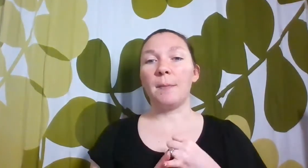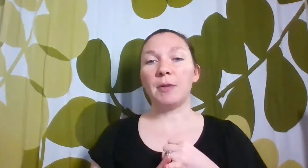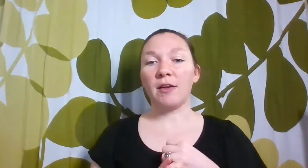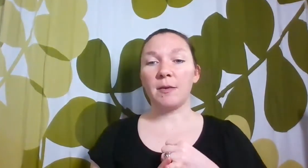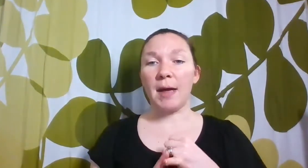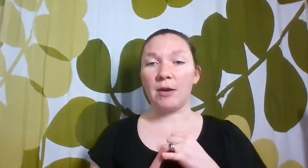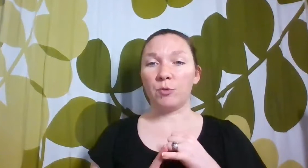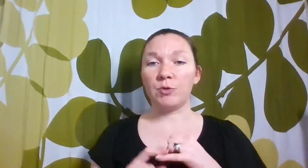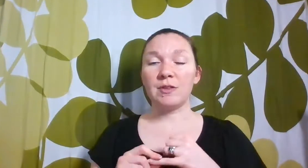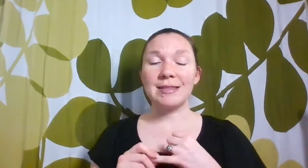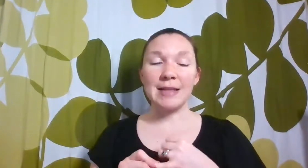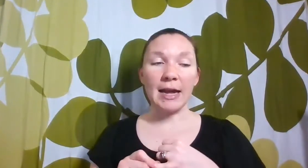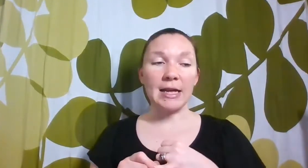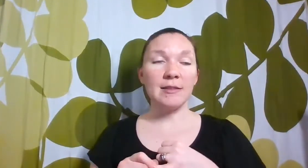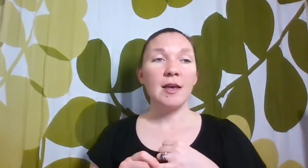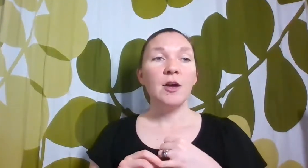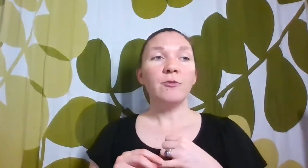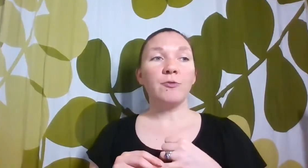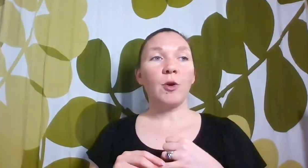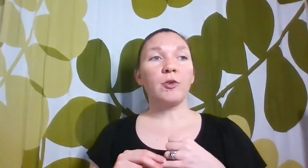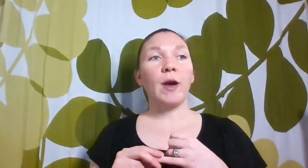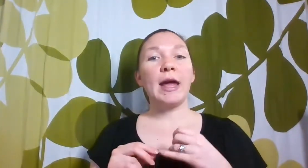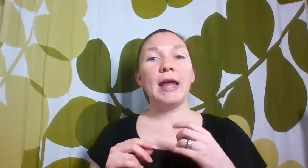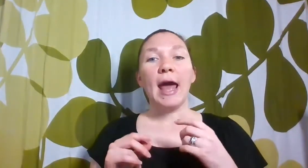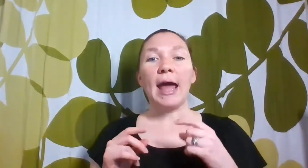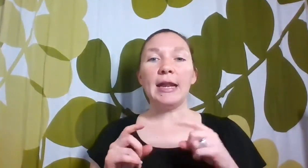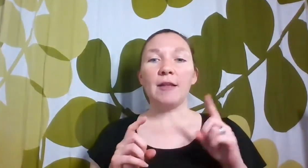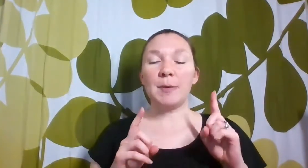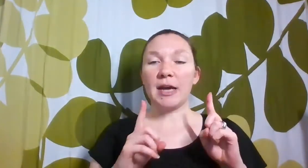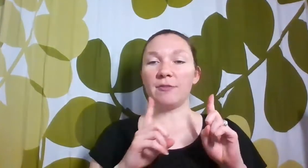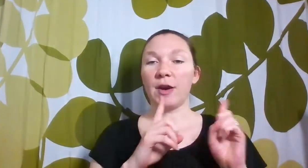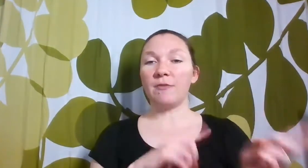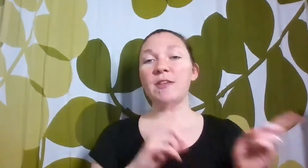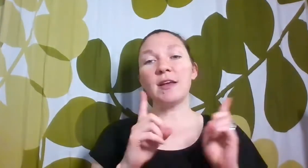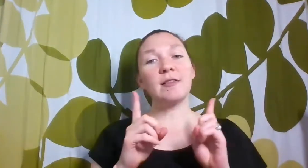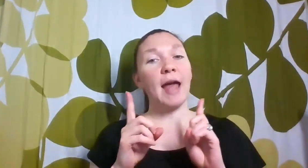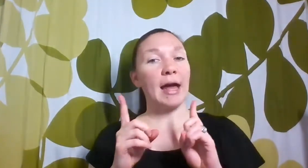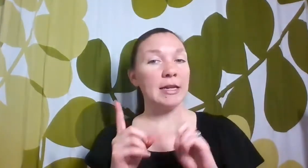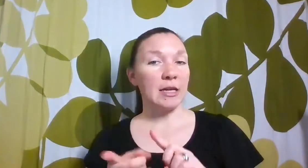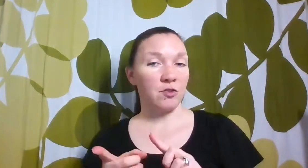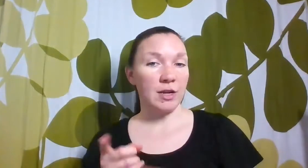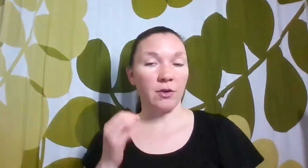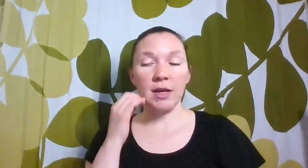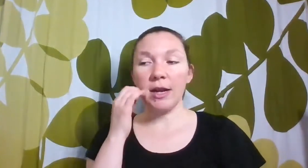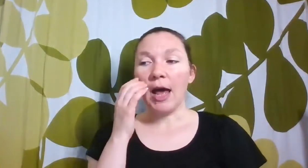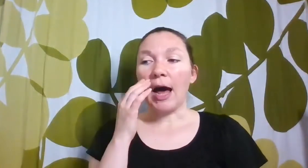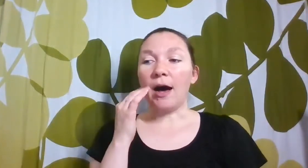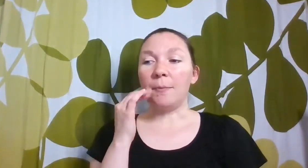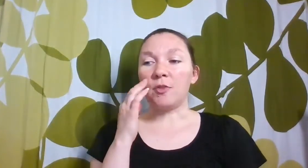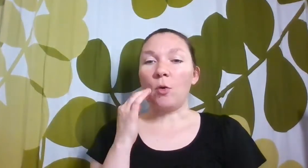Blossom and Roots science for fourth grade. And it has been covering physics and engineering. So